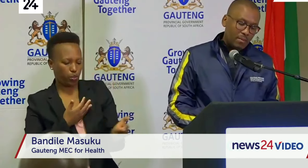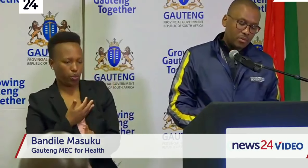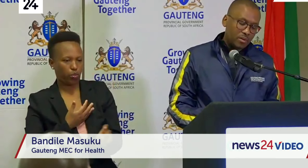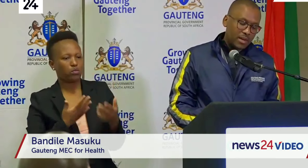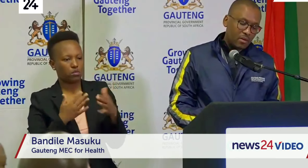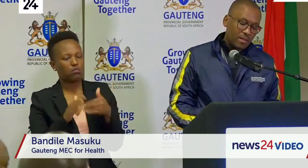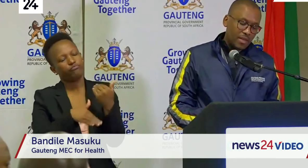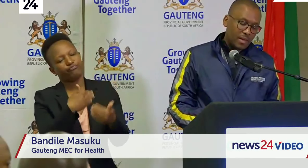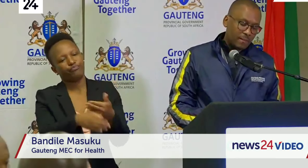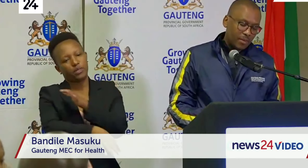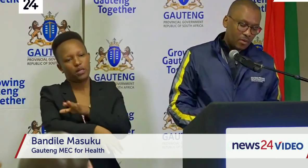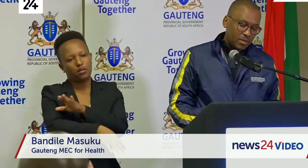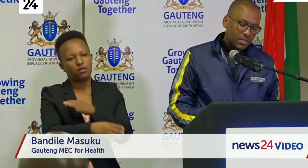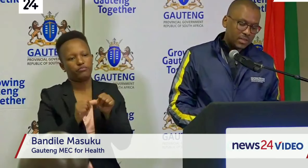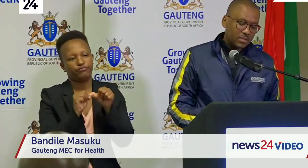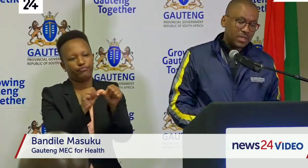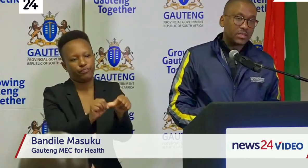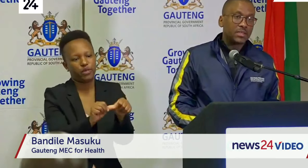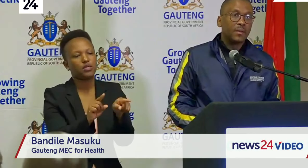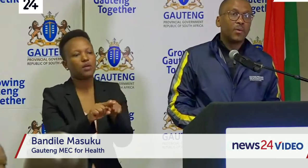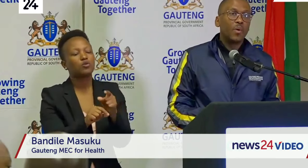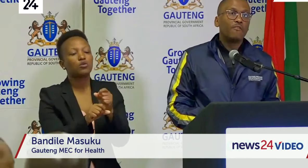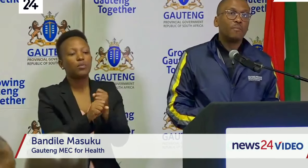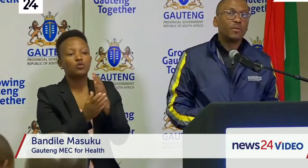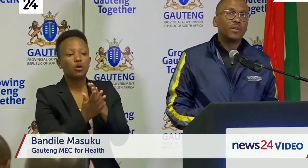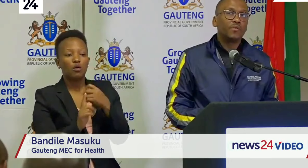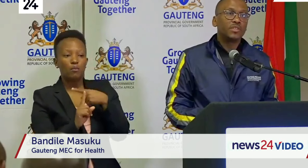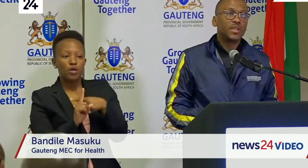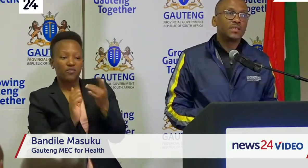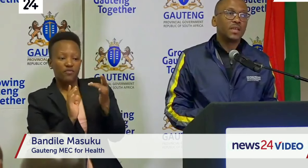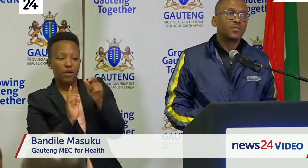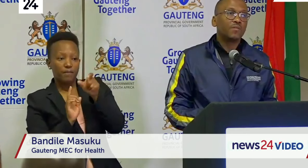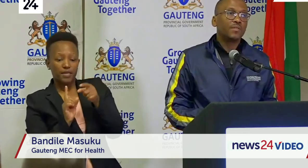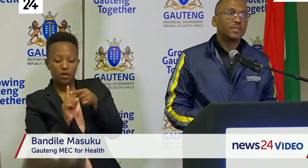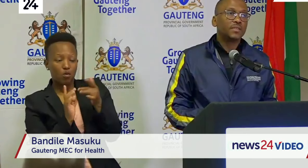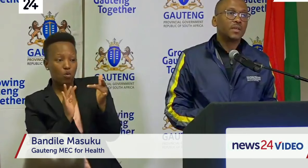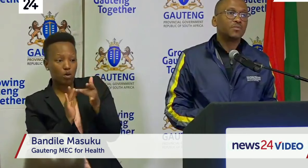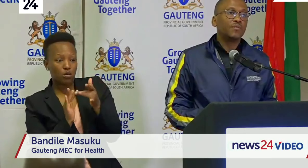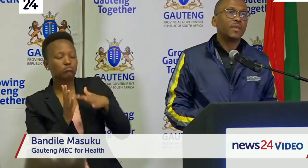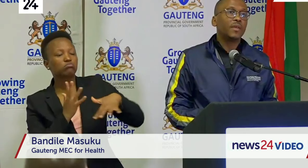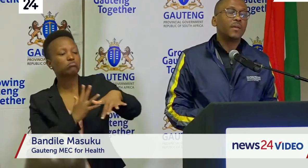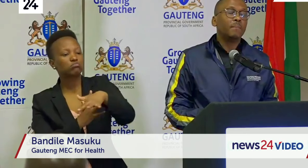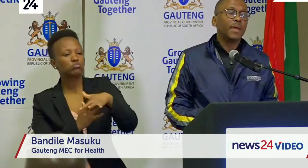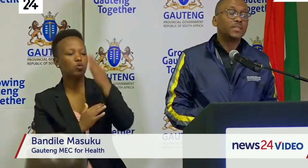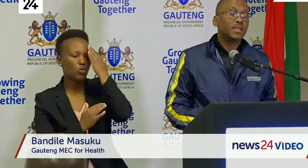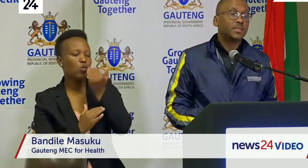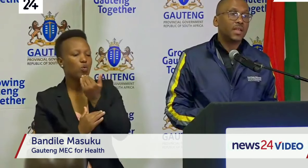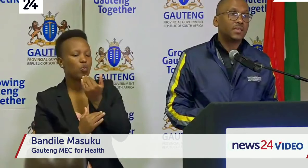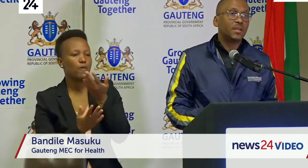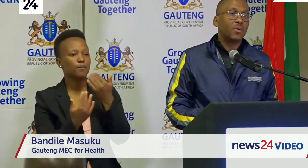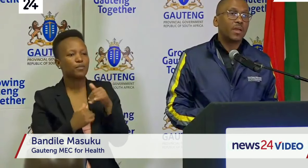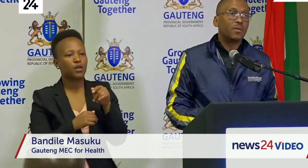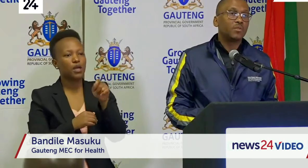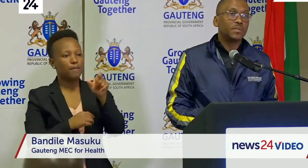we are able to get all the contacts traced we have been on the side of things in terms of the patients